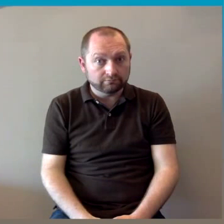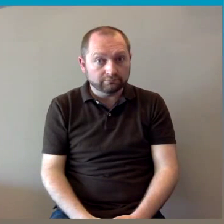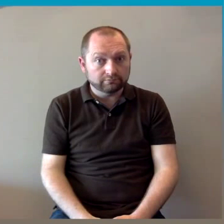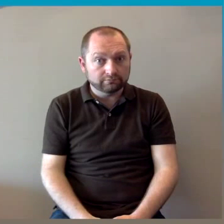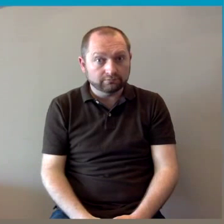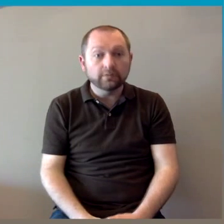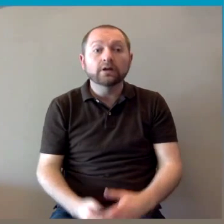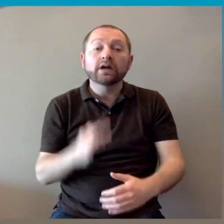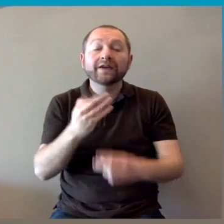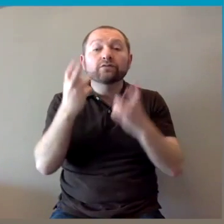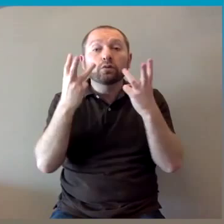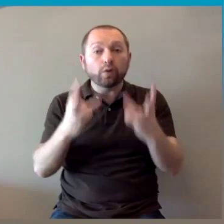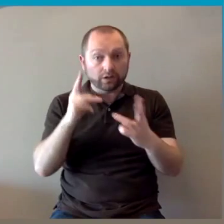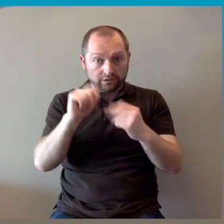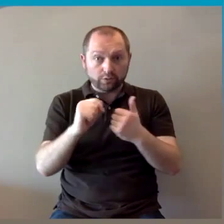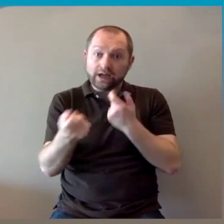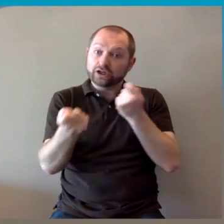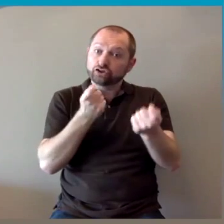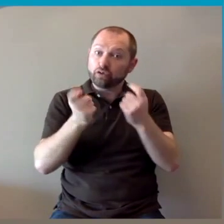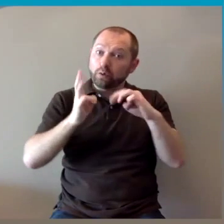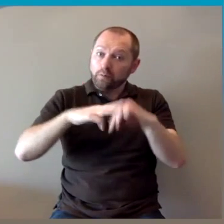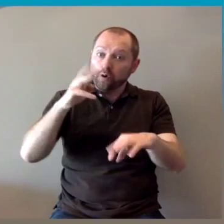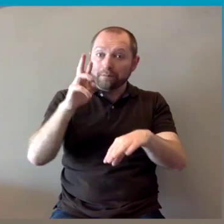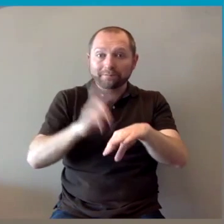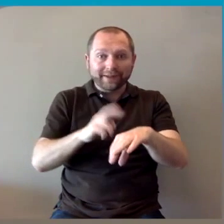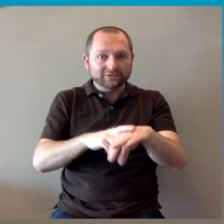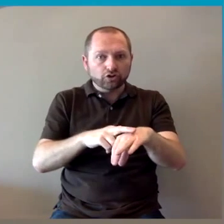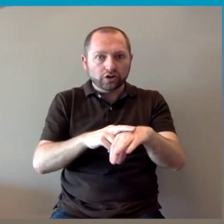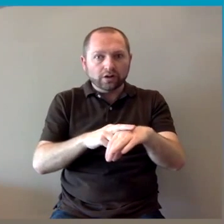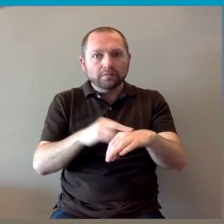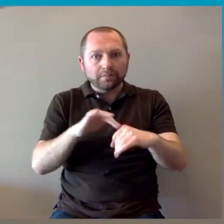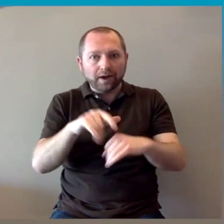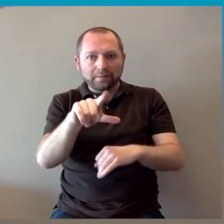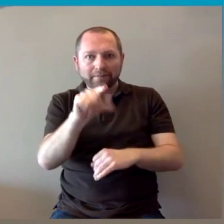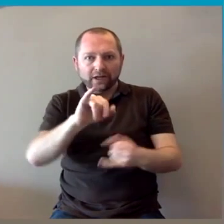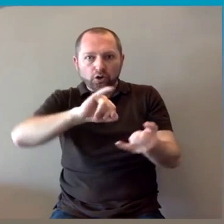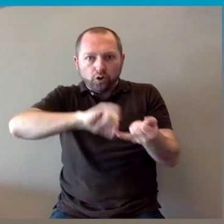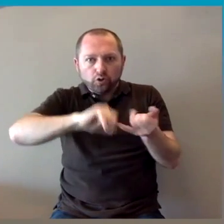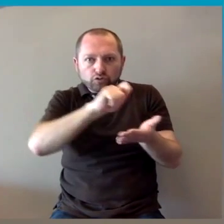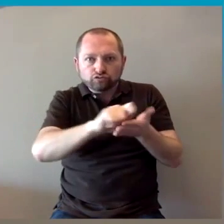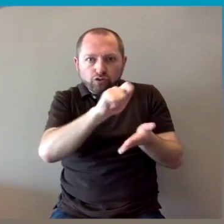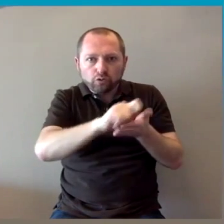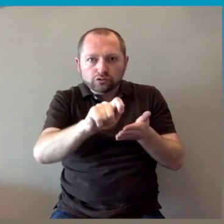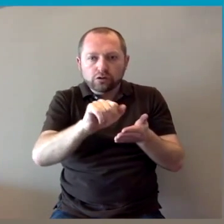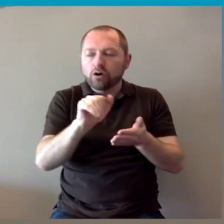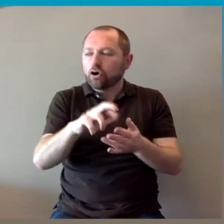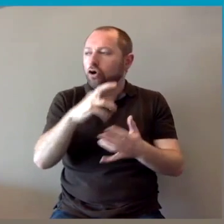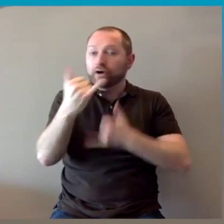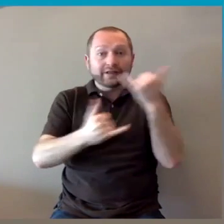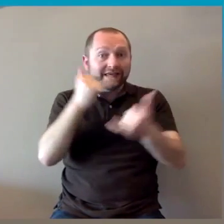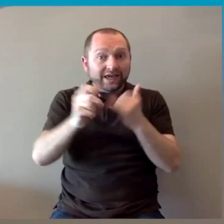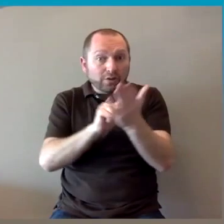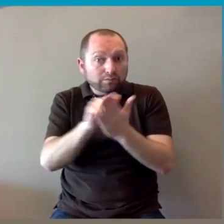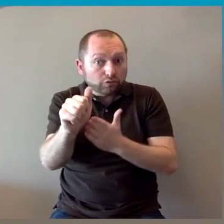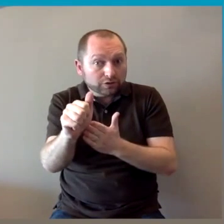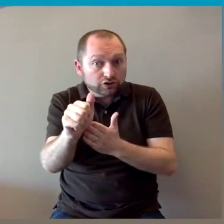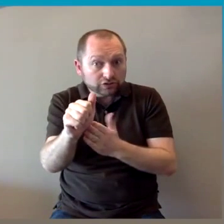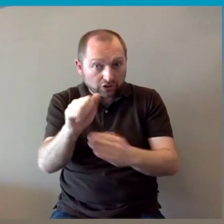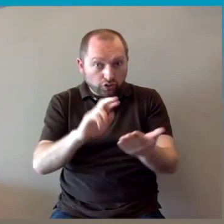If necessary we could narrow the search even further by choosing the author or the publication date again using the column on the left.